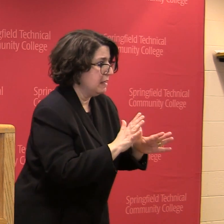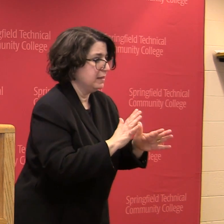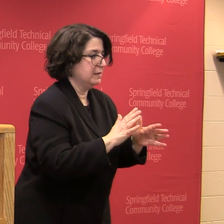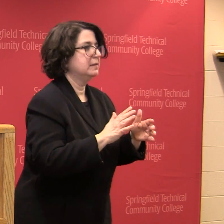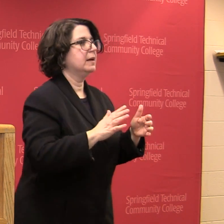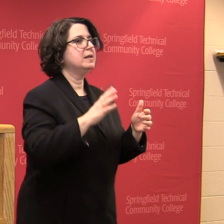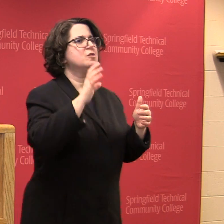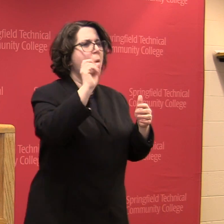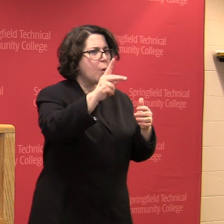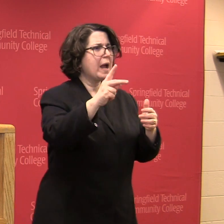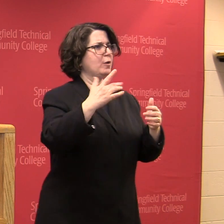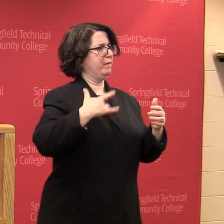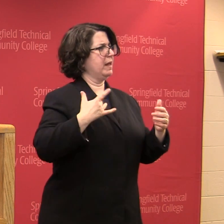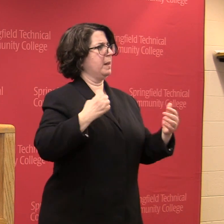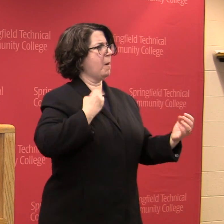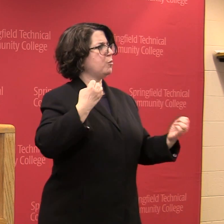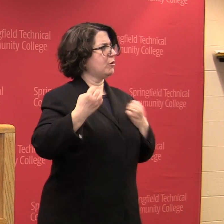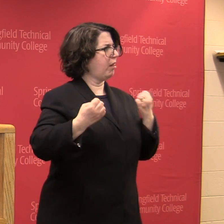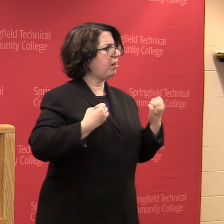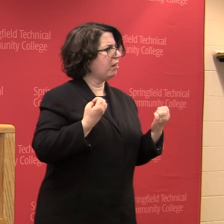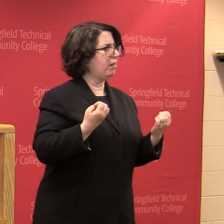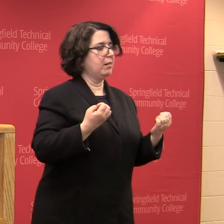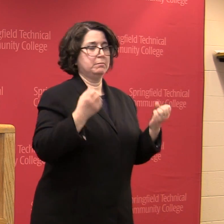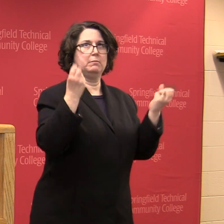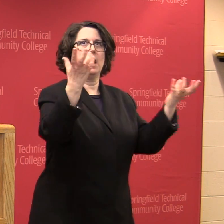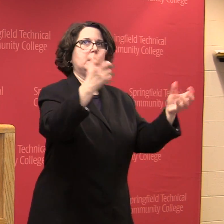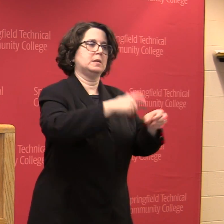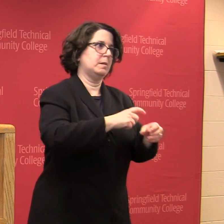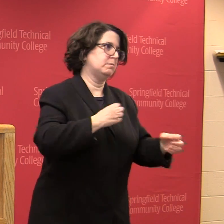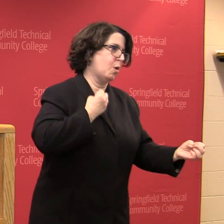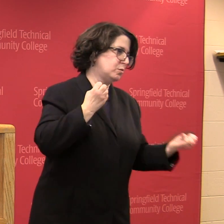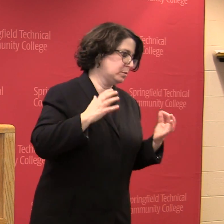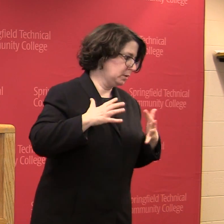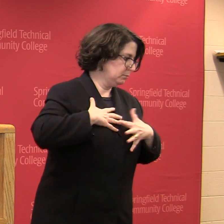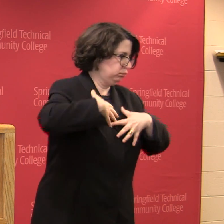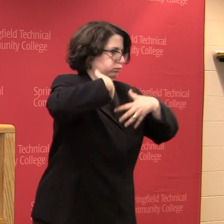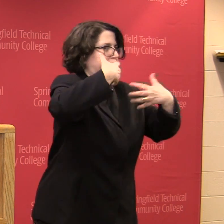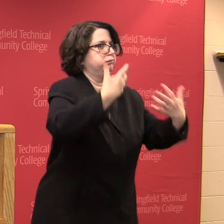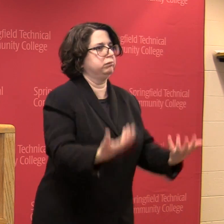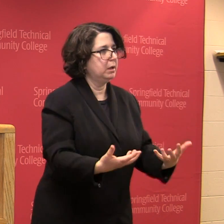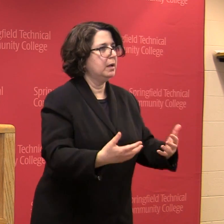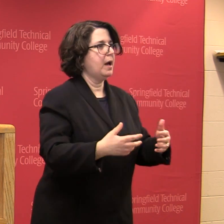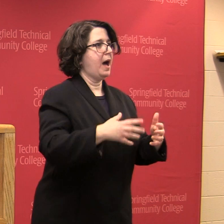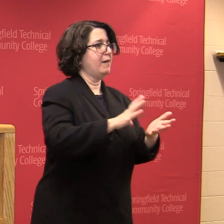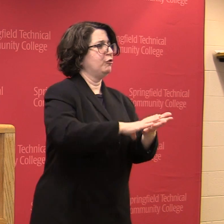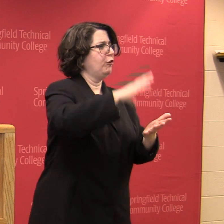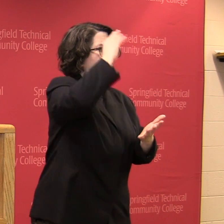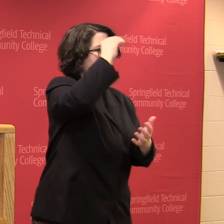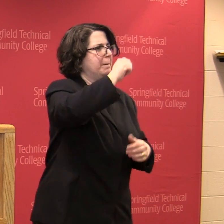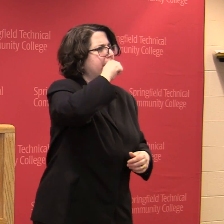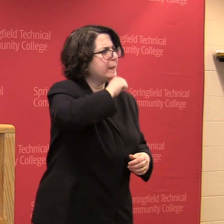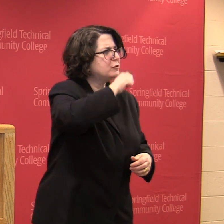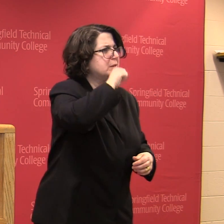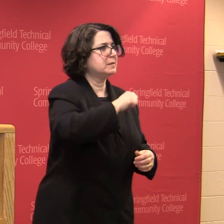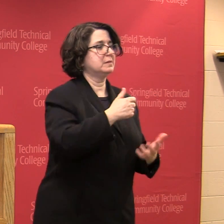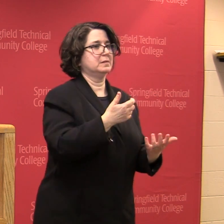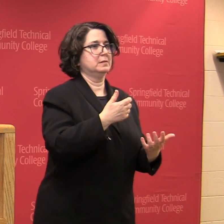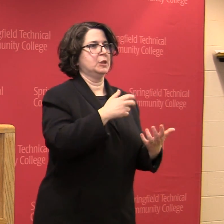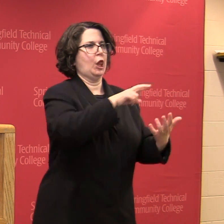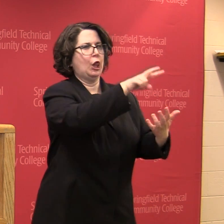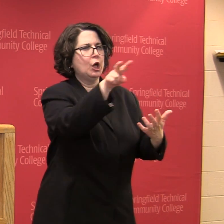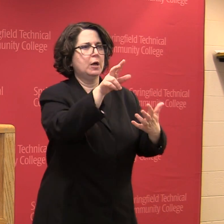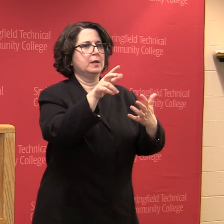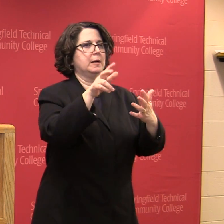that makes you emotional. I've been there many times. I have had to learn patience with many things and people.